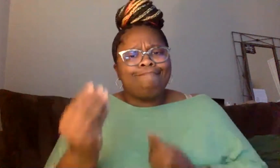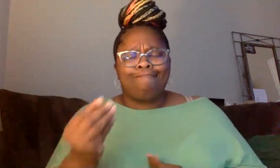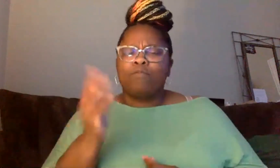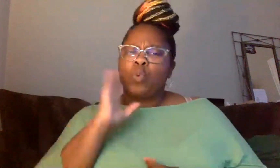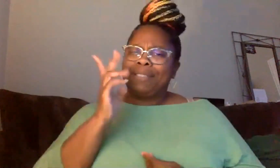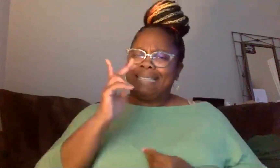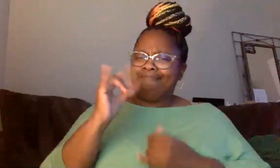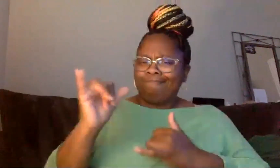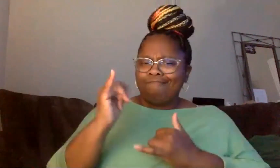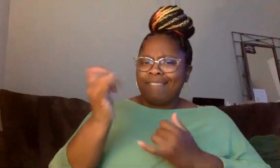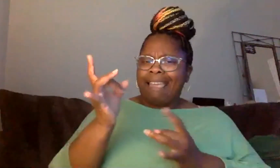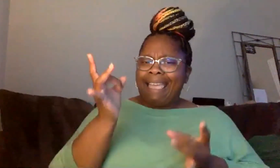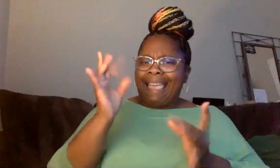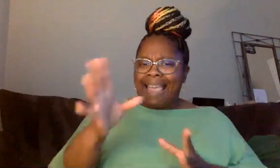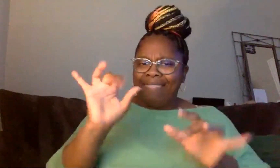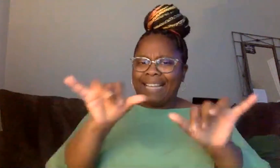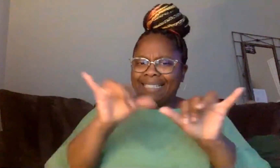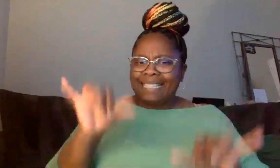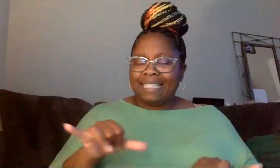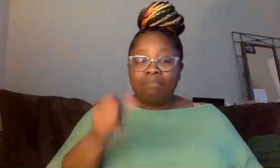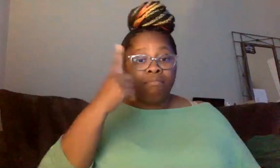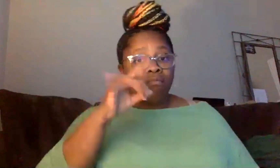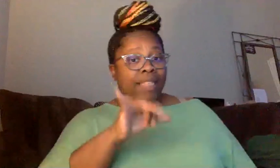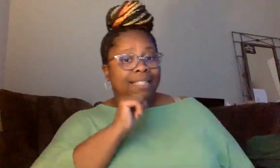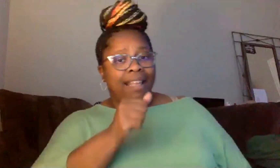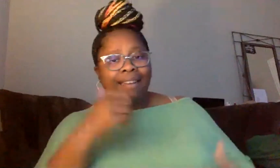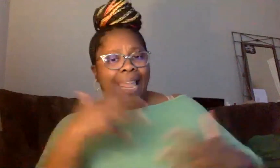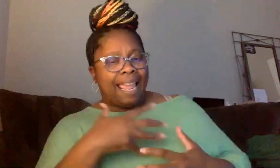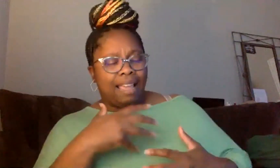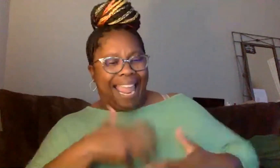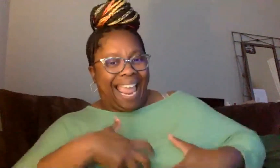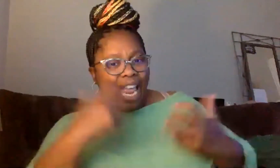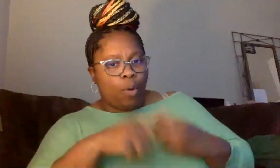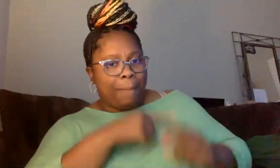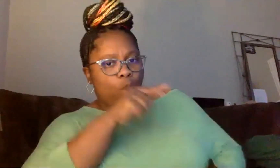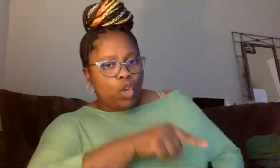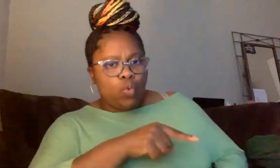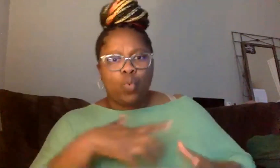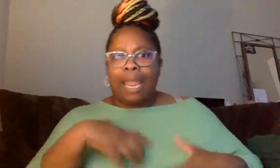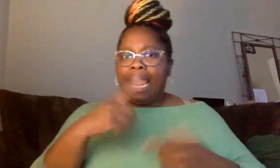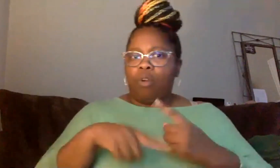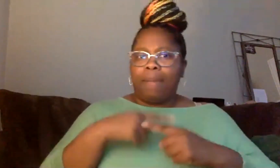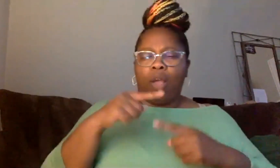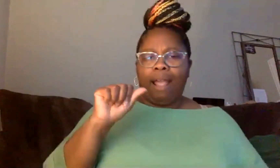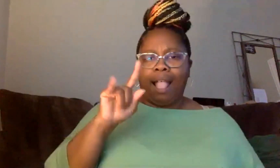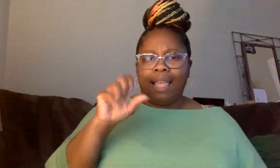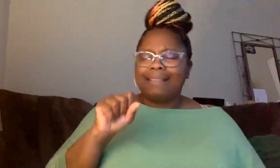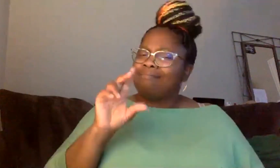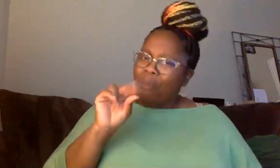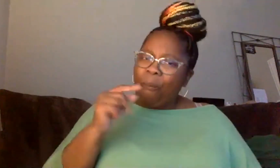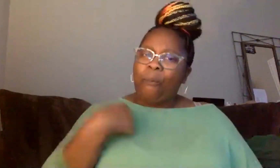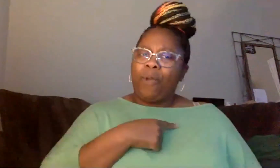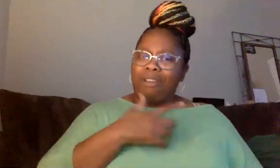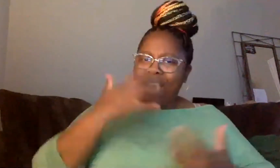understand that that is not anger towards you guys. That is not anger towards our allies, but as anger towards, we are still fighting the same fight. Like